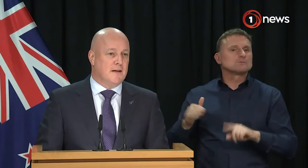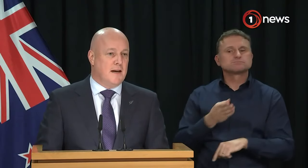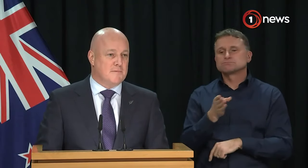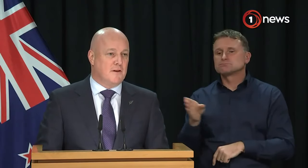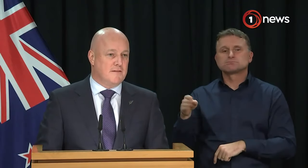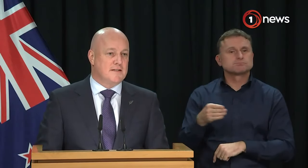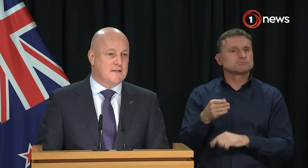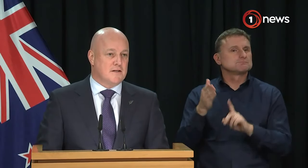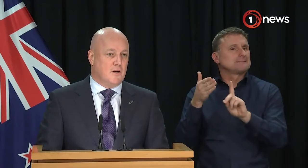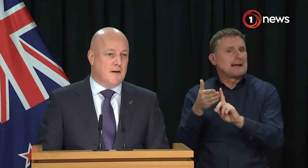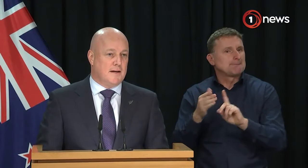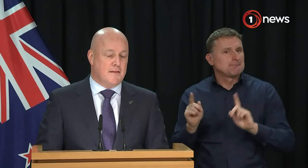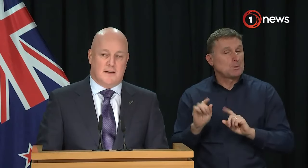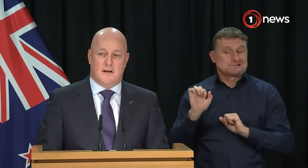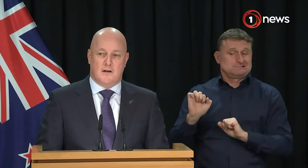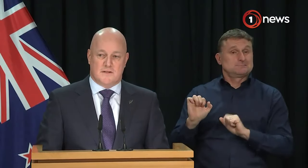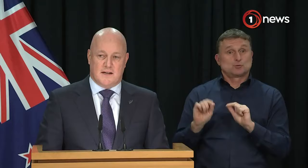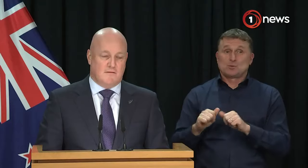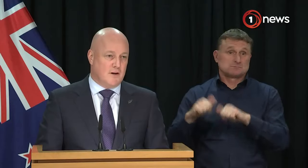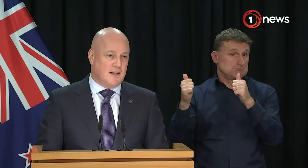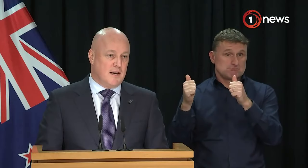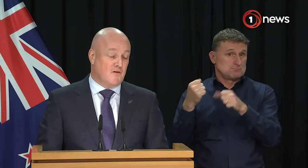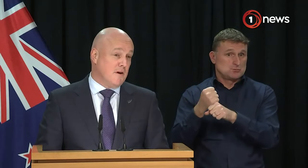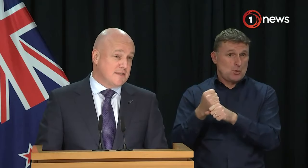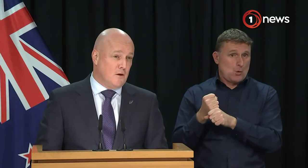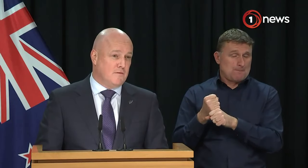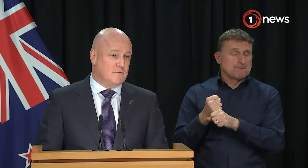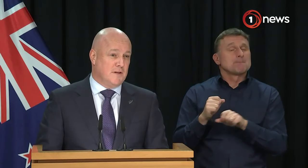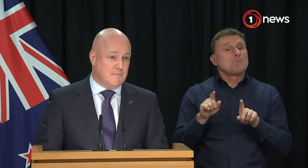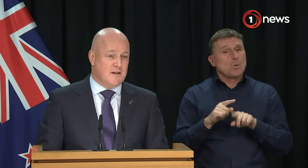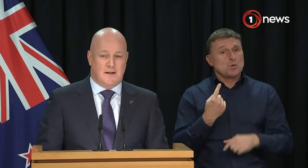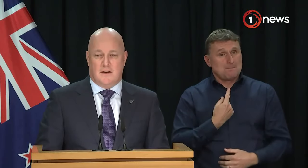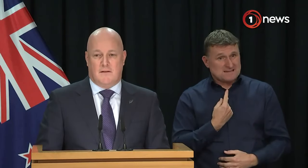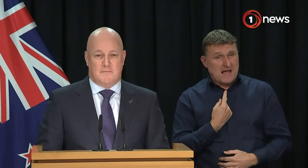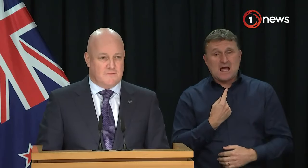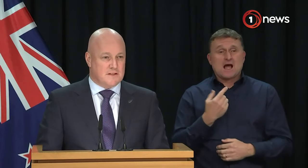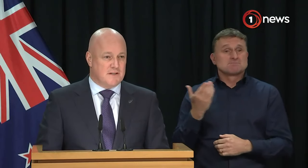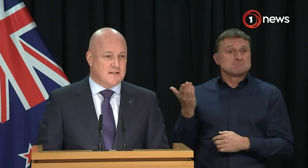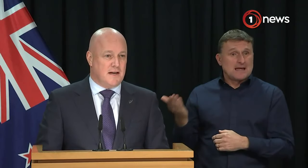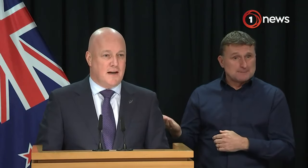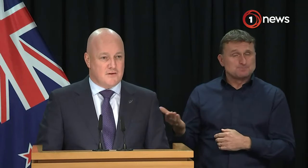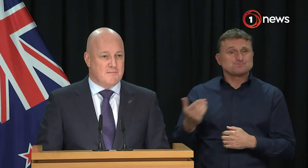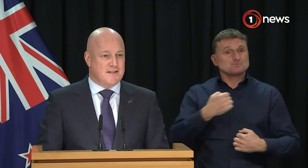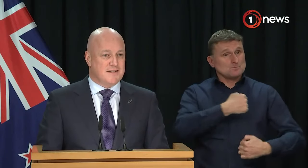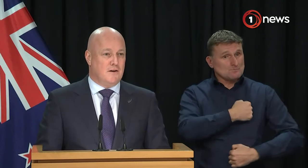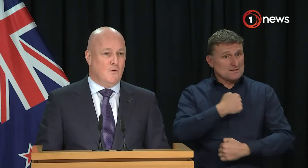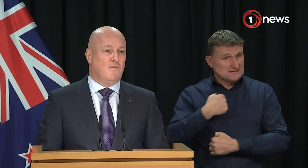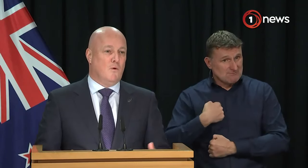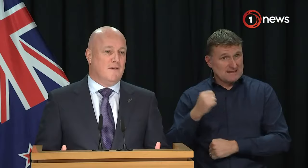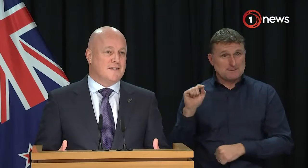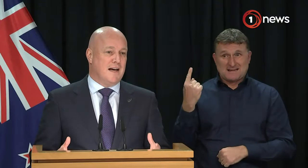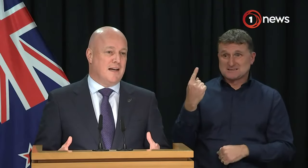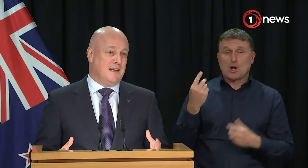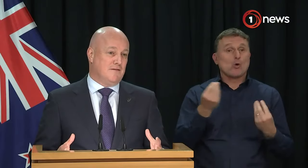job, an absolutely fantastic job, and I think you're seeing very clearly from myself, from him, from Defence Minister and our Trade Minister,